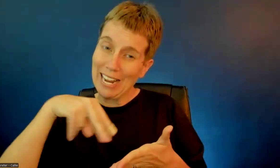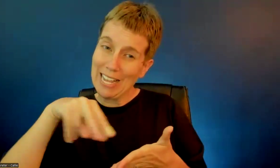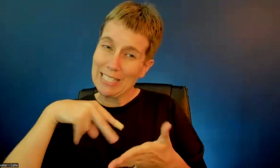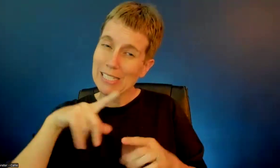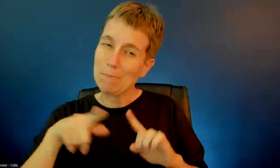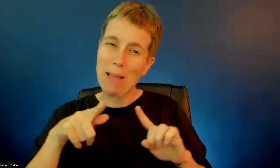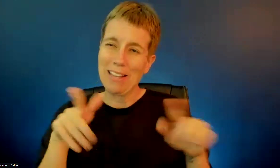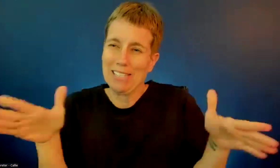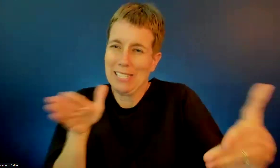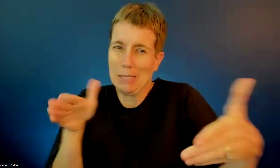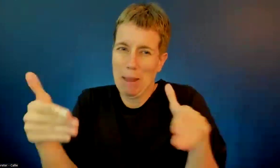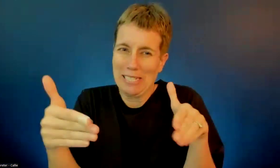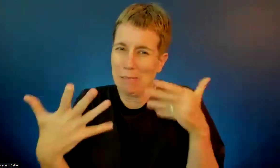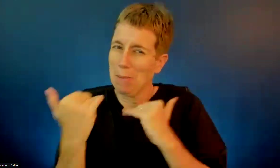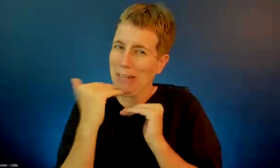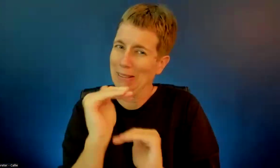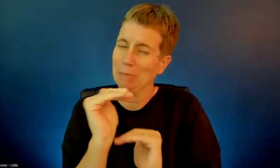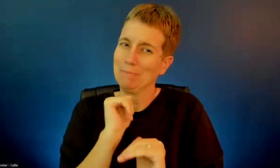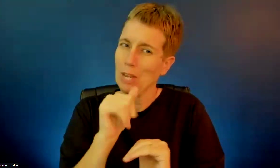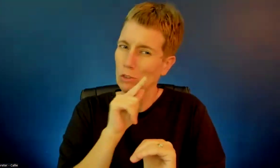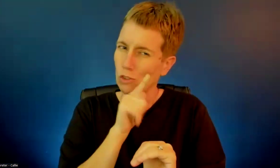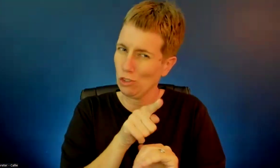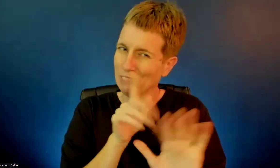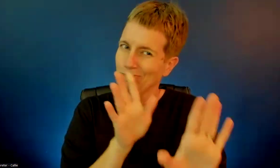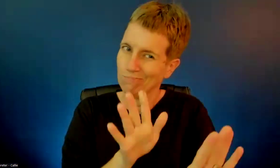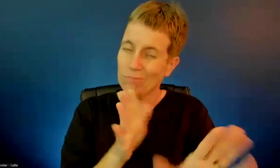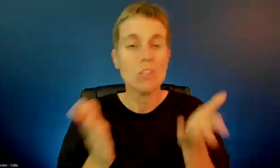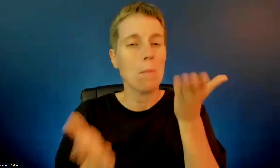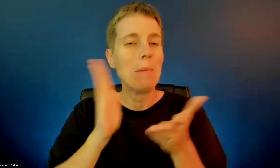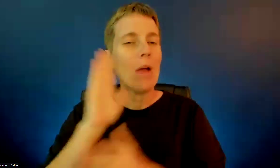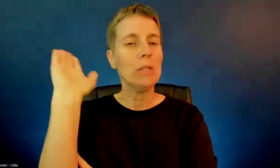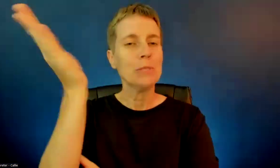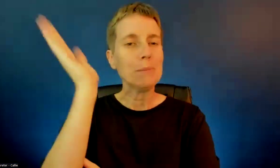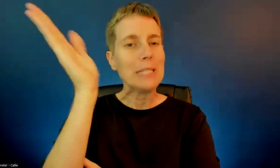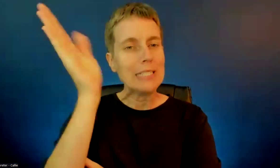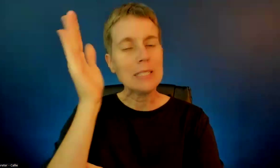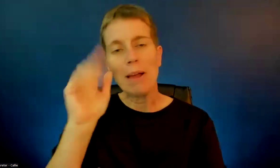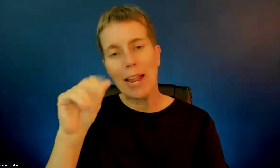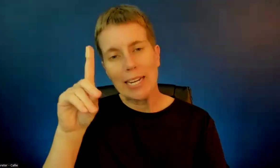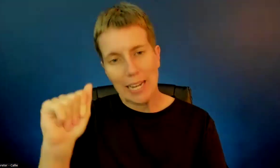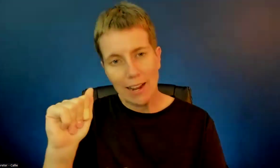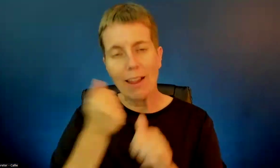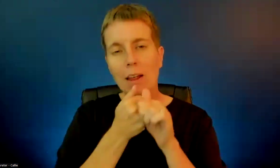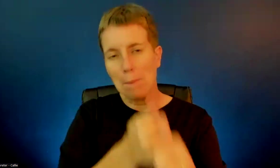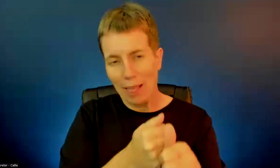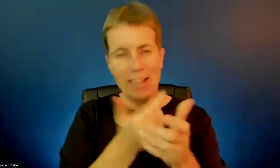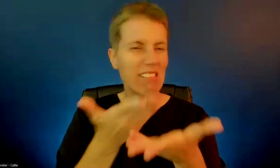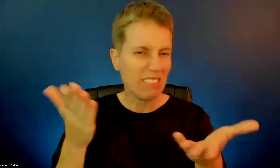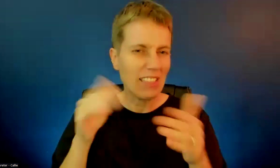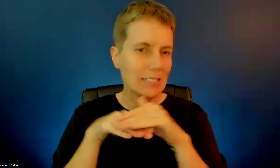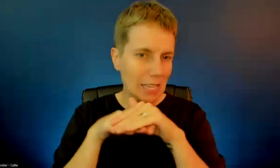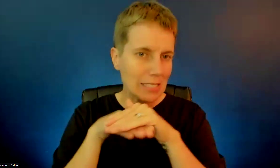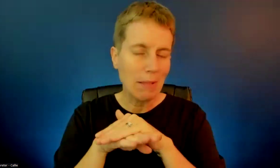ADA compliancy, accessibility, and it goes